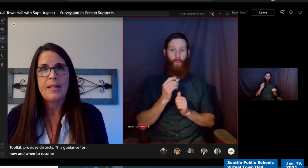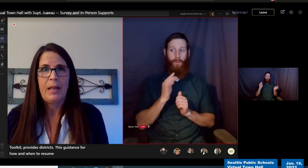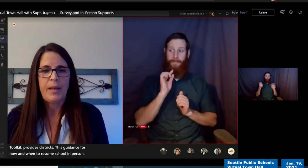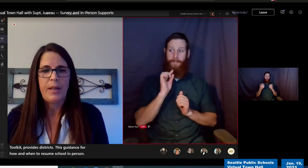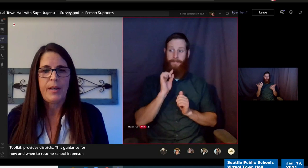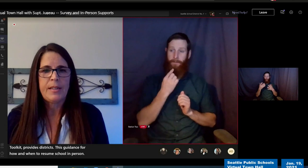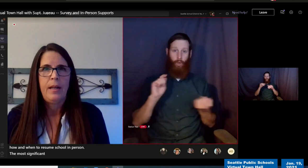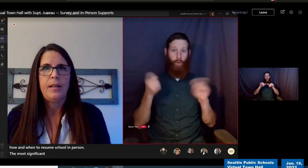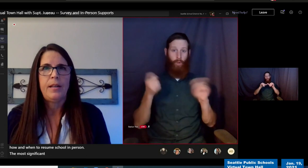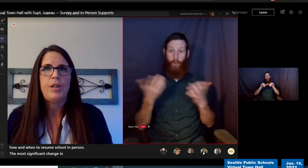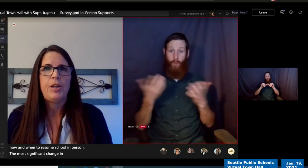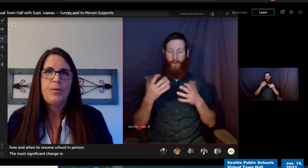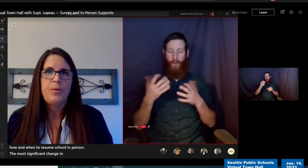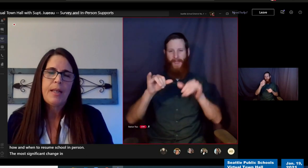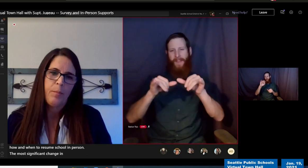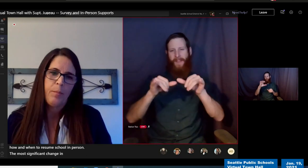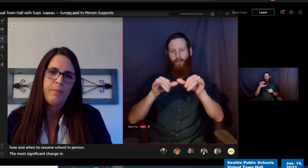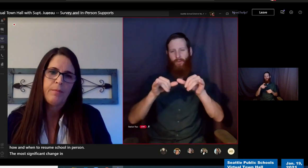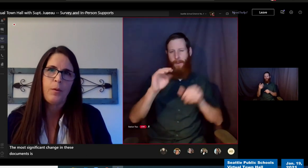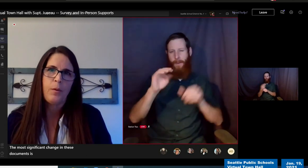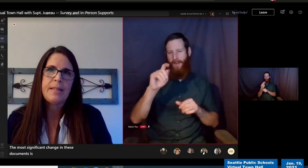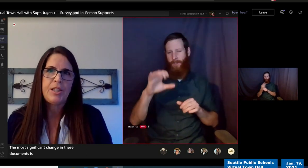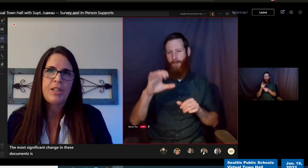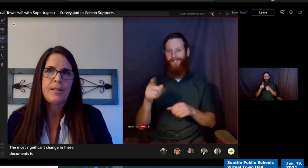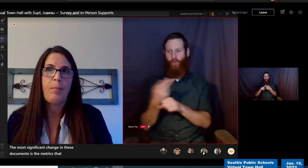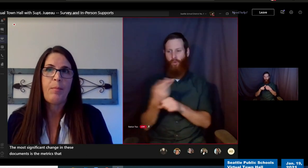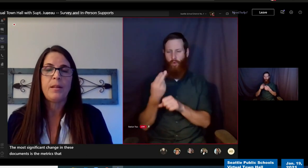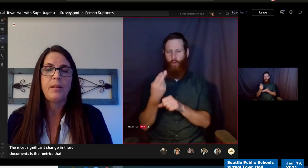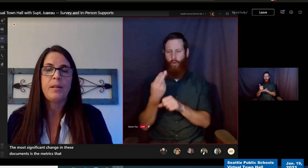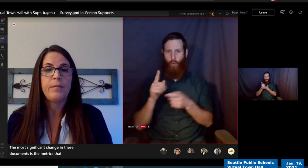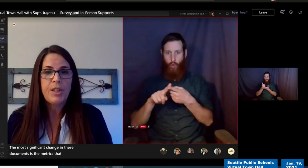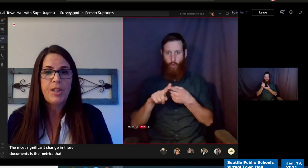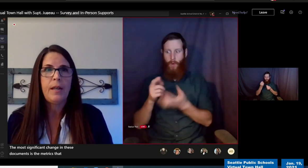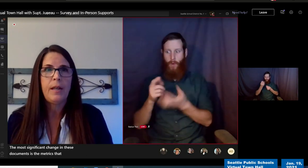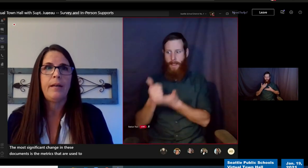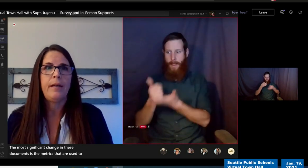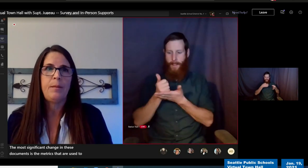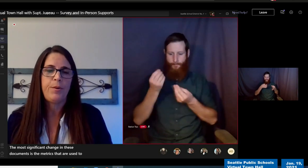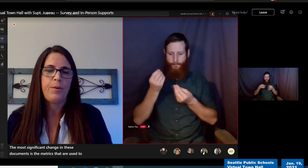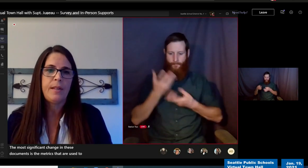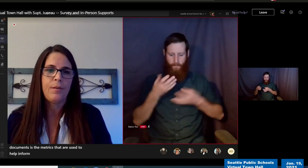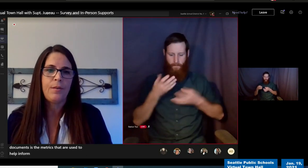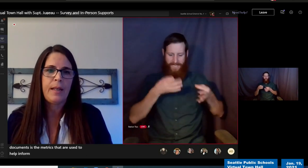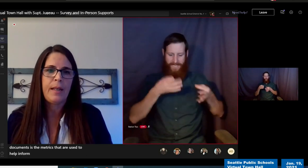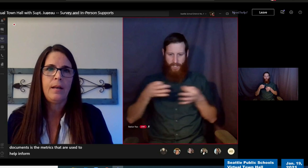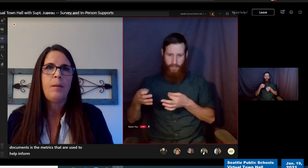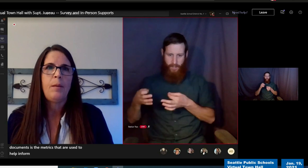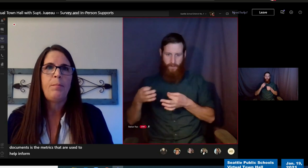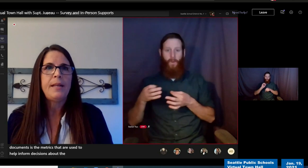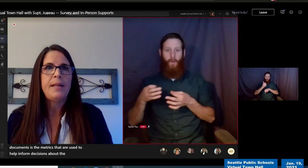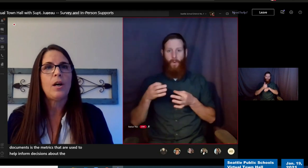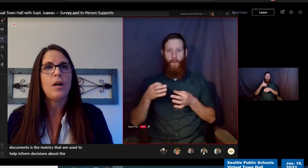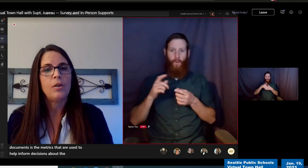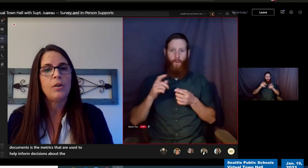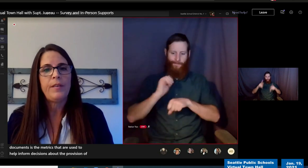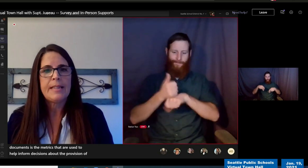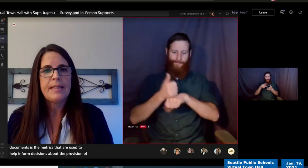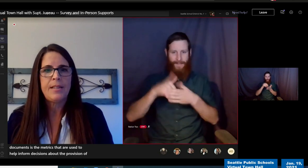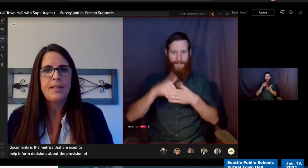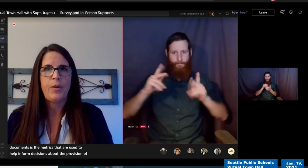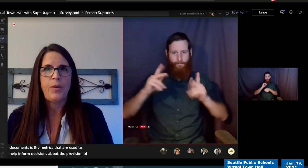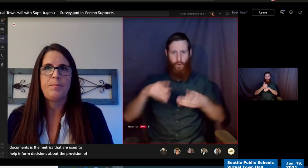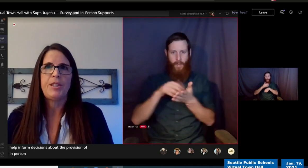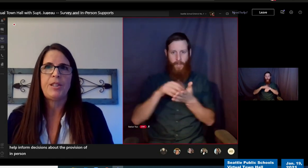metrics that are used to help inform decisions about the provision of in-person learning based on COVID disease